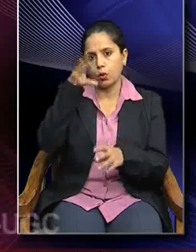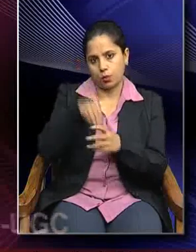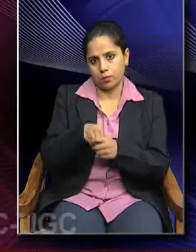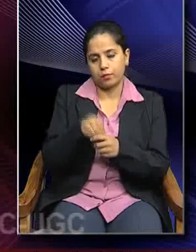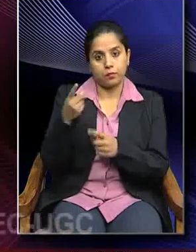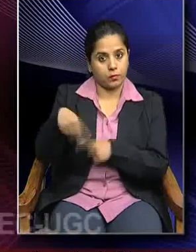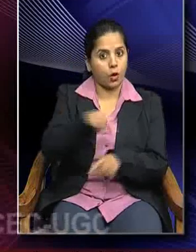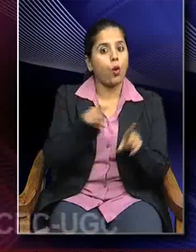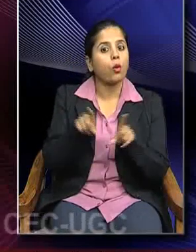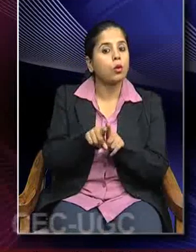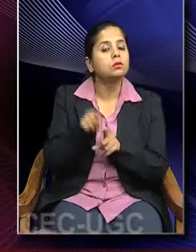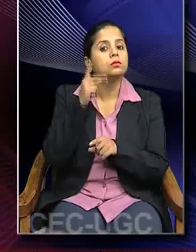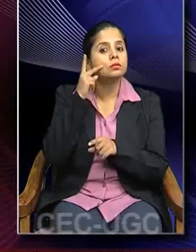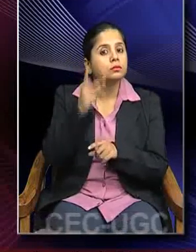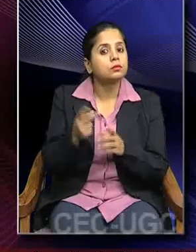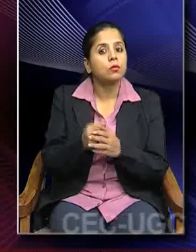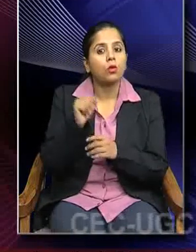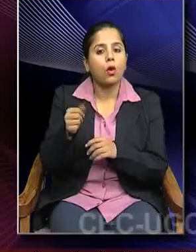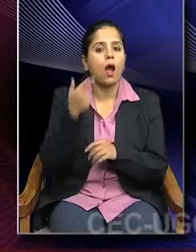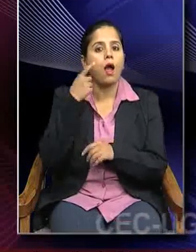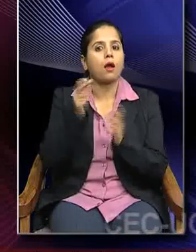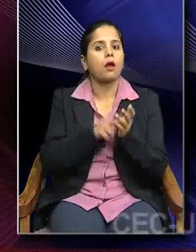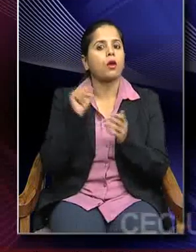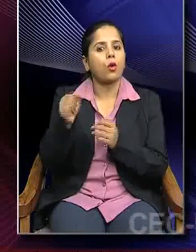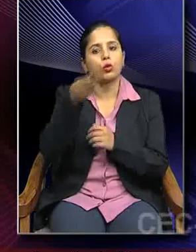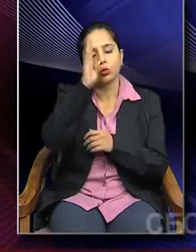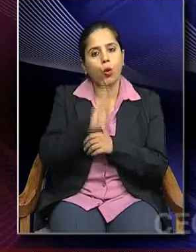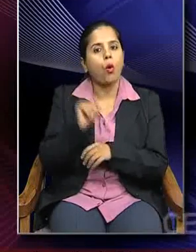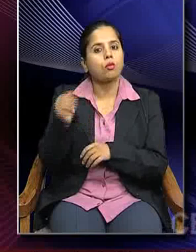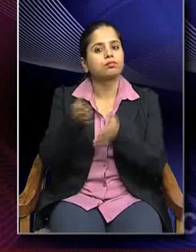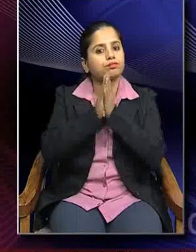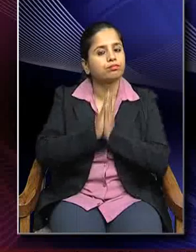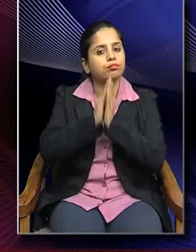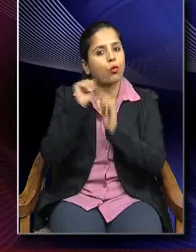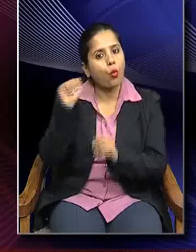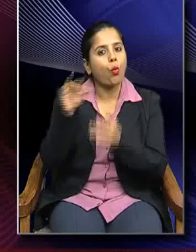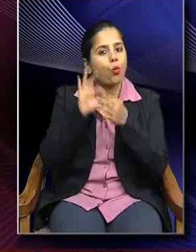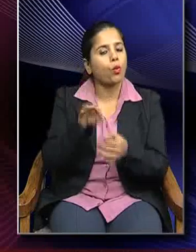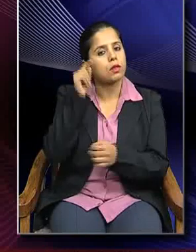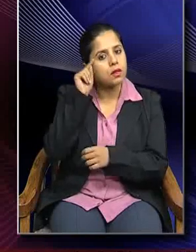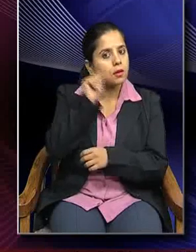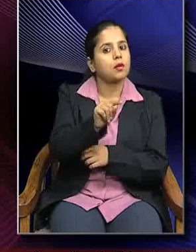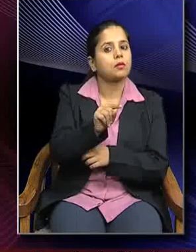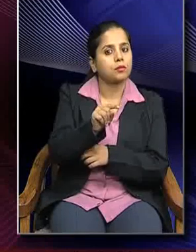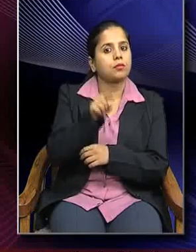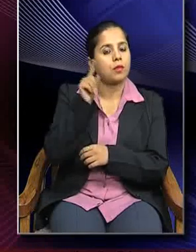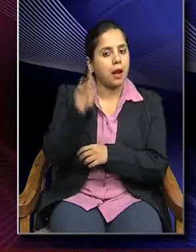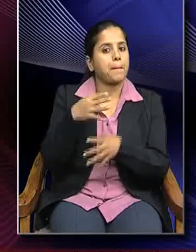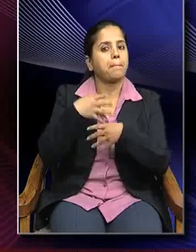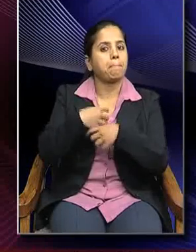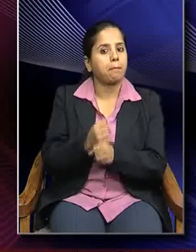they are also their icons, their gods, their goddesses are also made